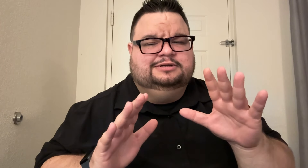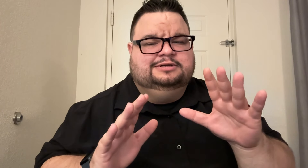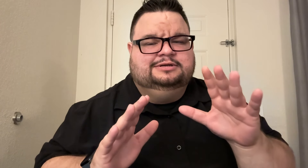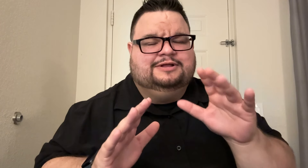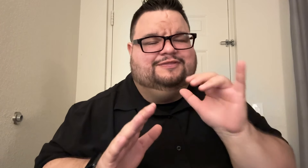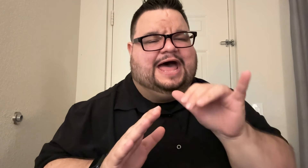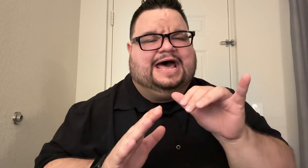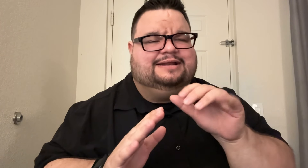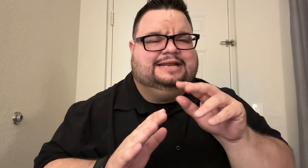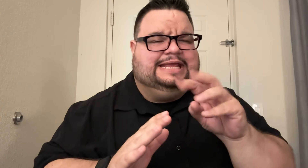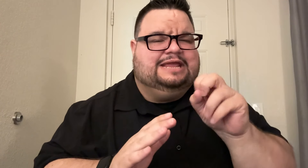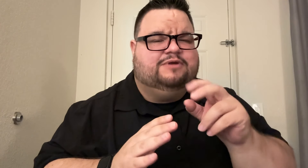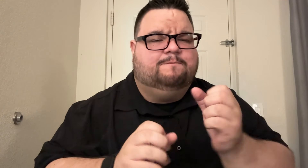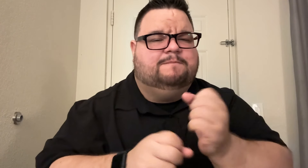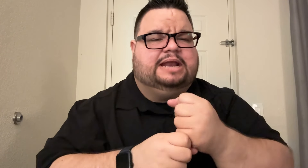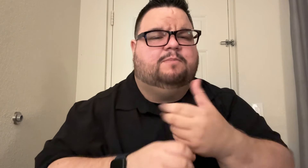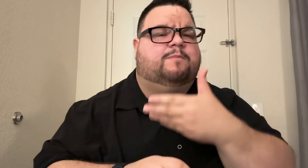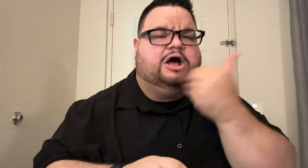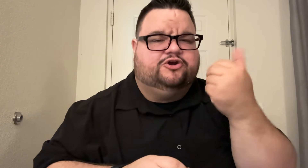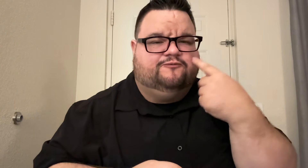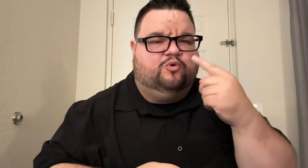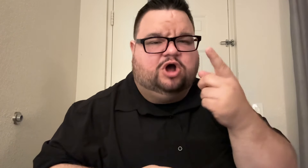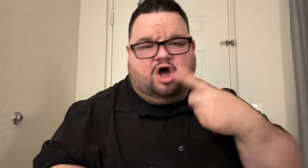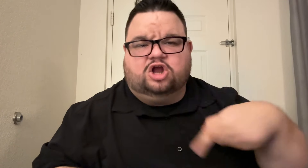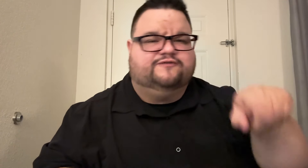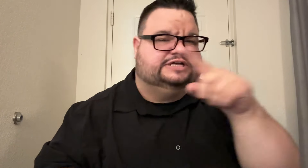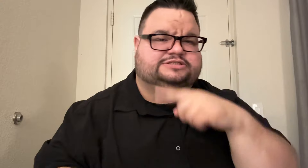That even made it better for all of us.